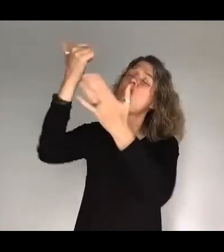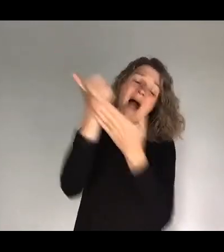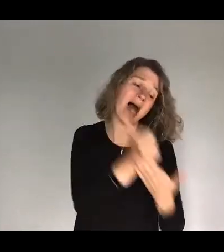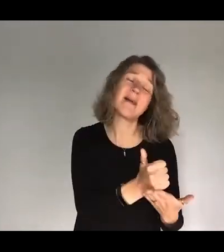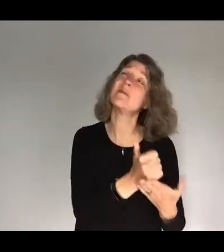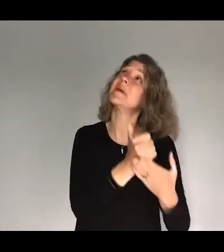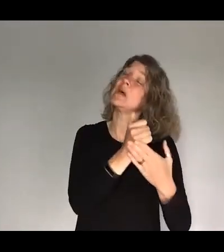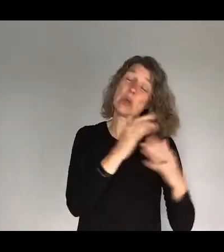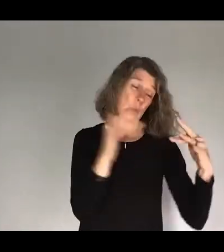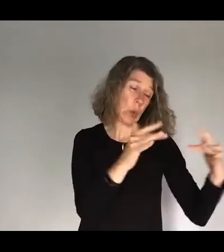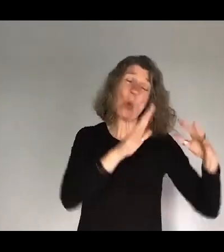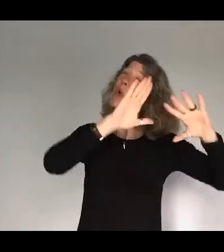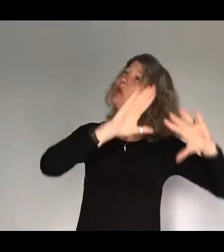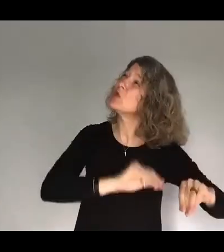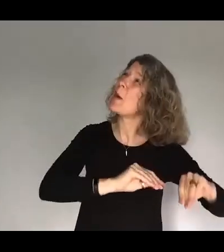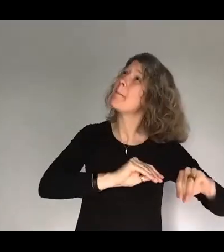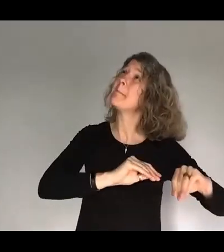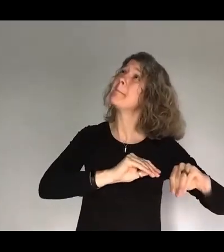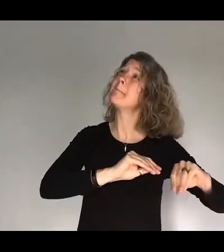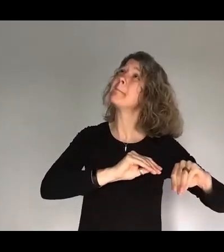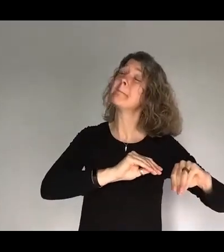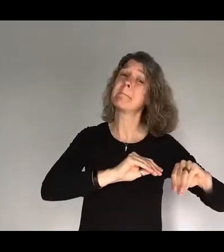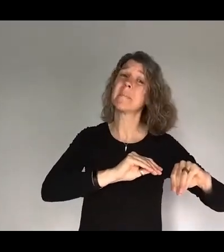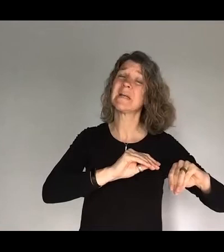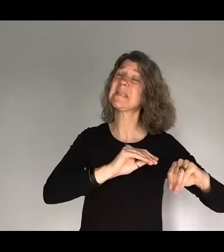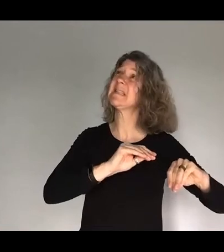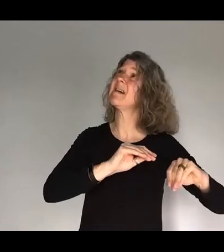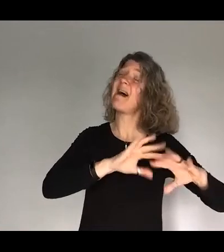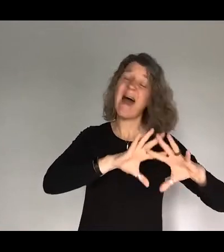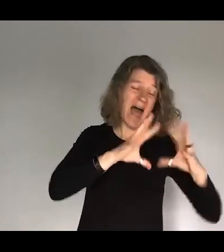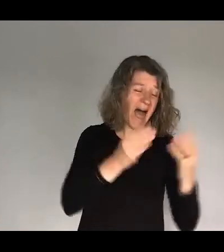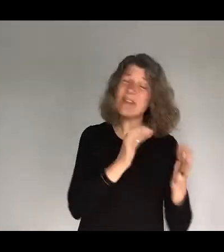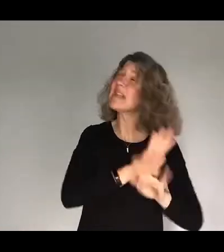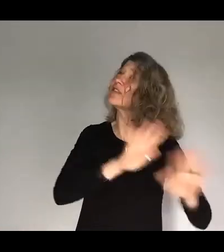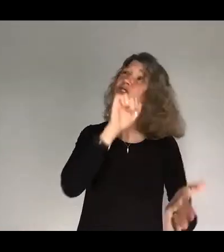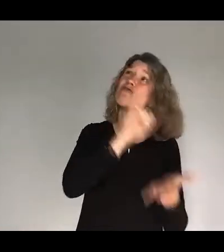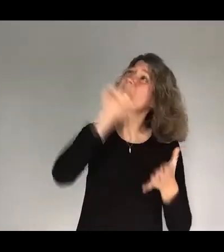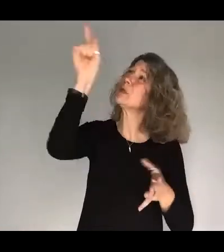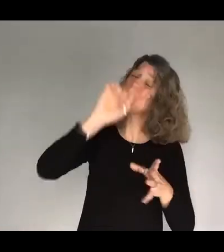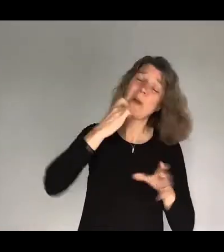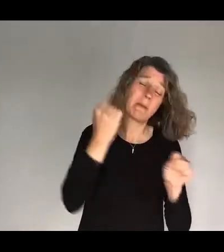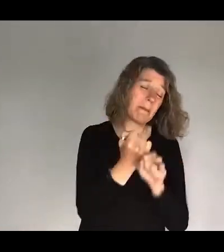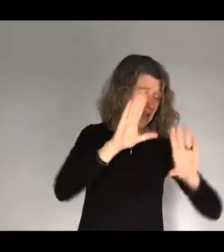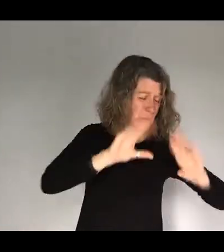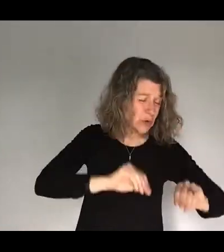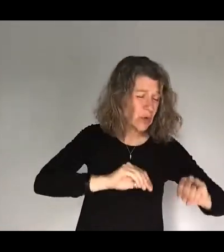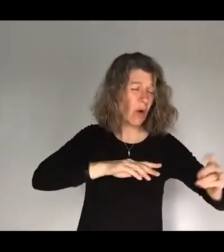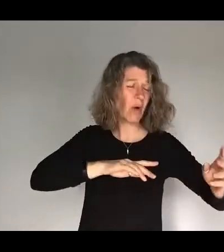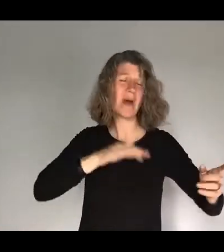war. You would cease all that is happening that is not right in our world. And you would empower your people to be your